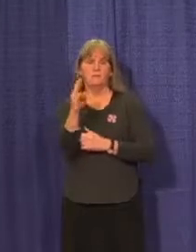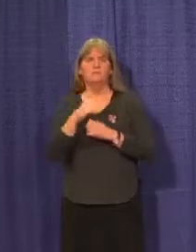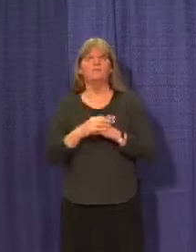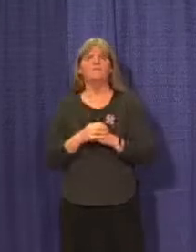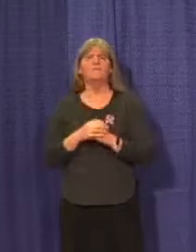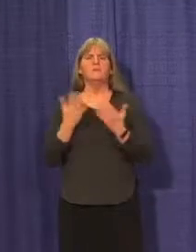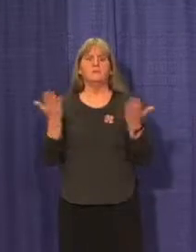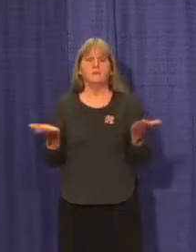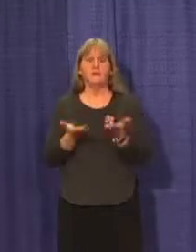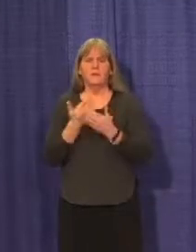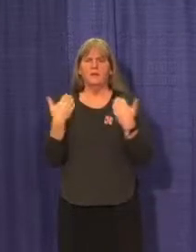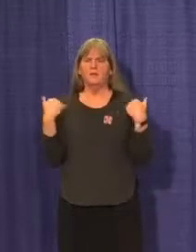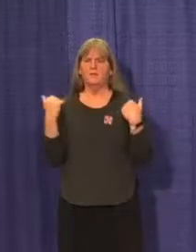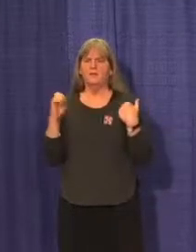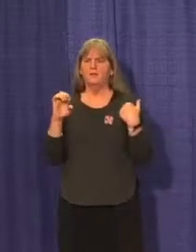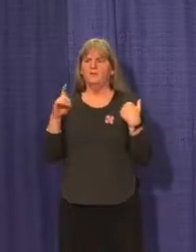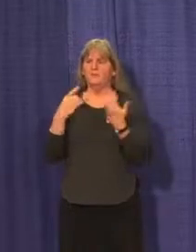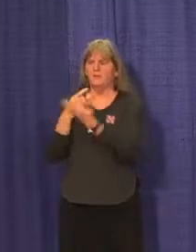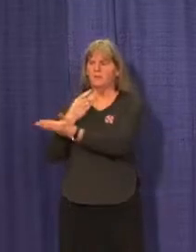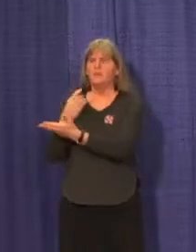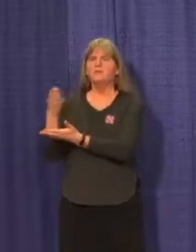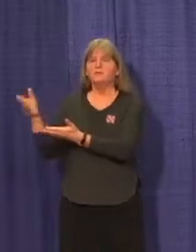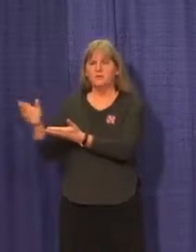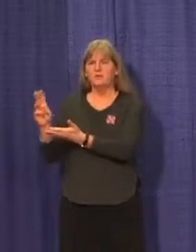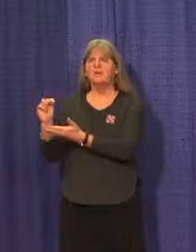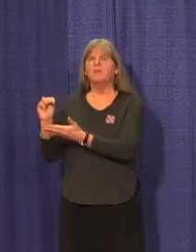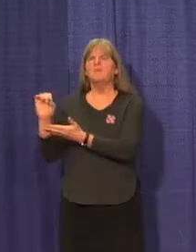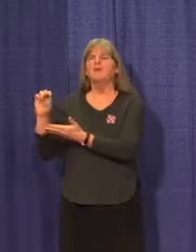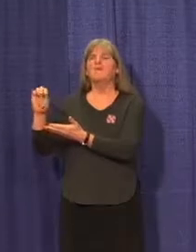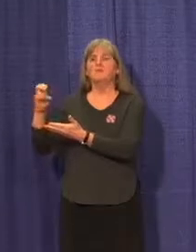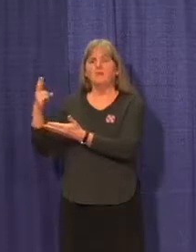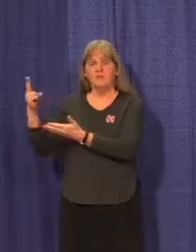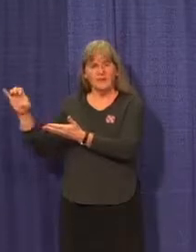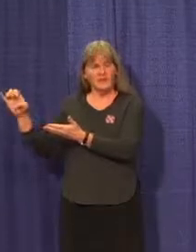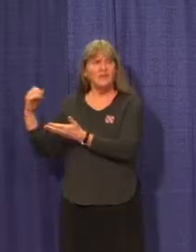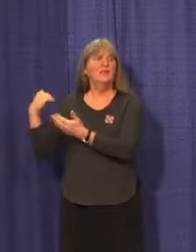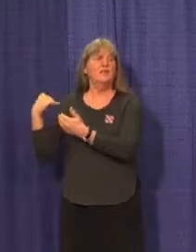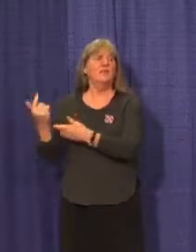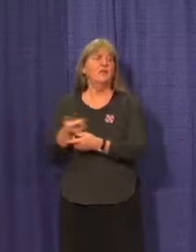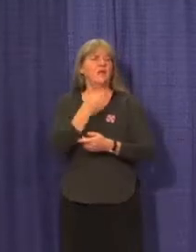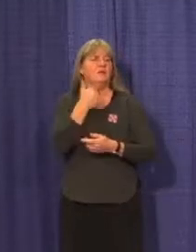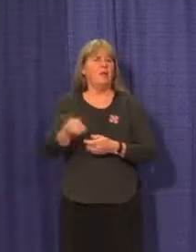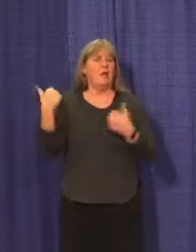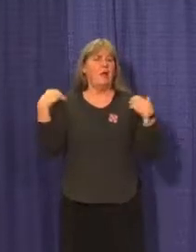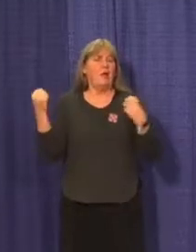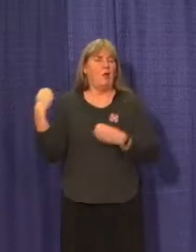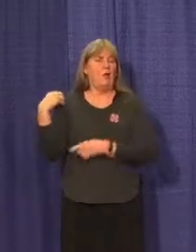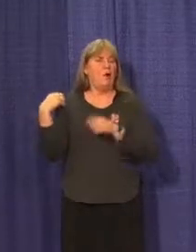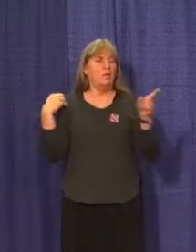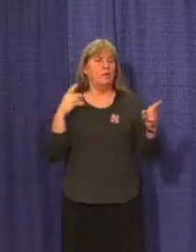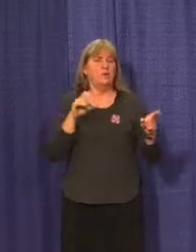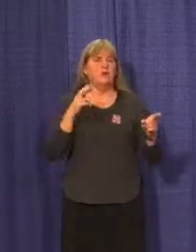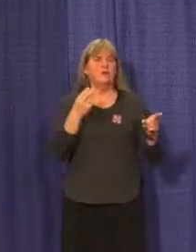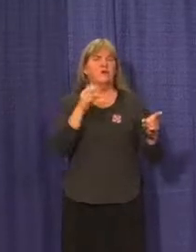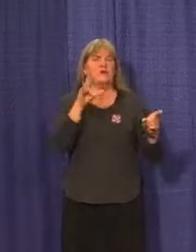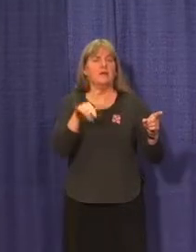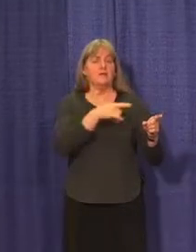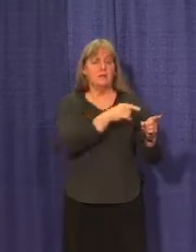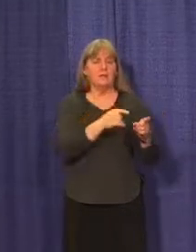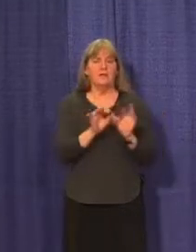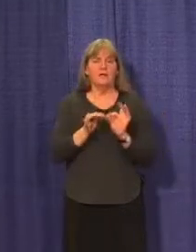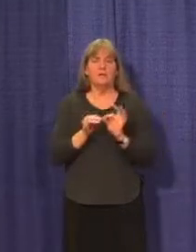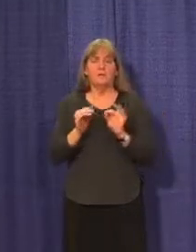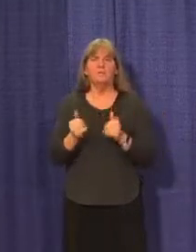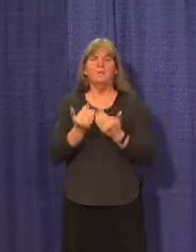We're joined today by the Minister of Education, the Honourable Tracey-Anne McPhee, and the UConn's Chief Medical Officer of Health, Dr. Brandon Hanley. Our sign